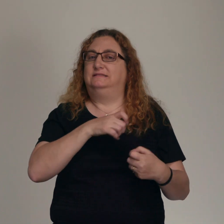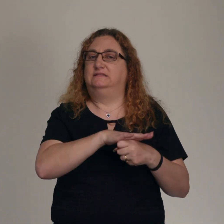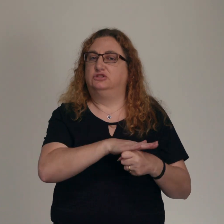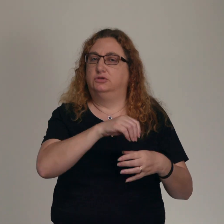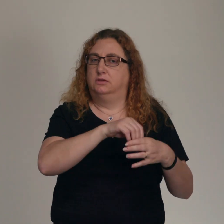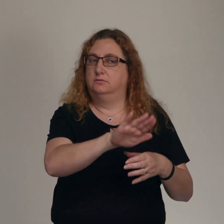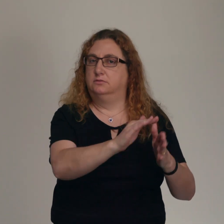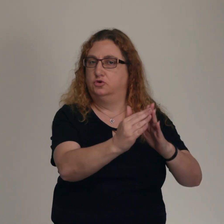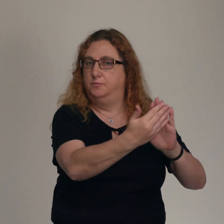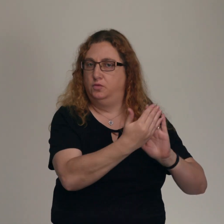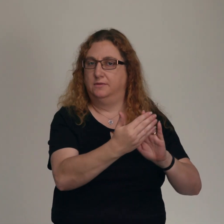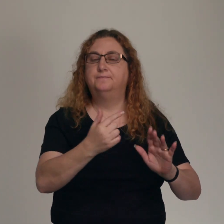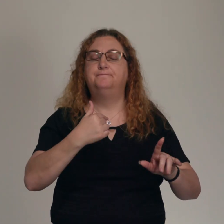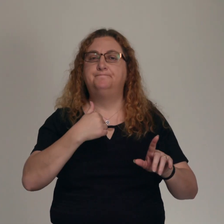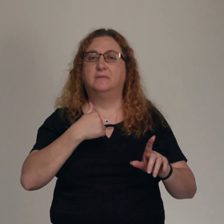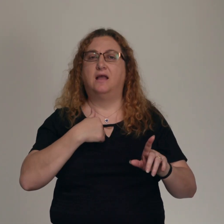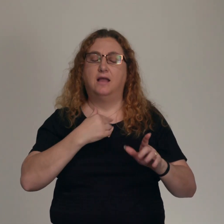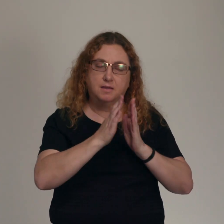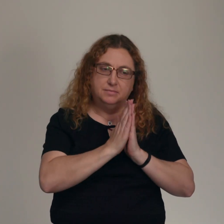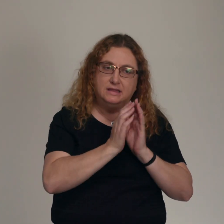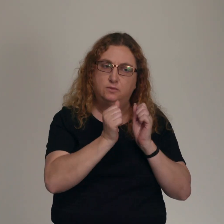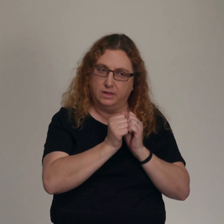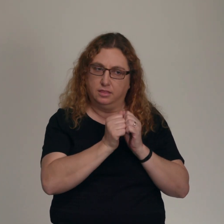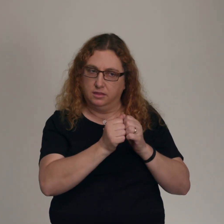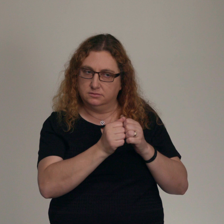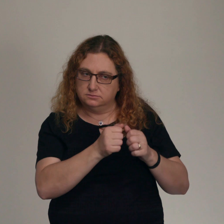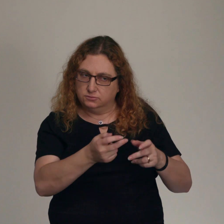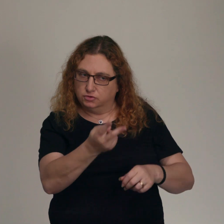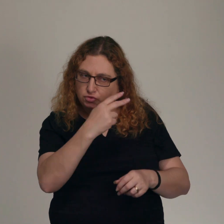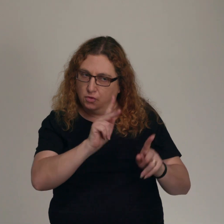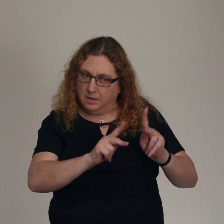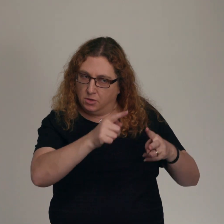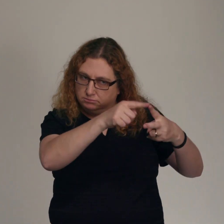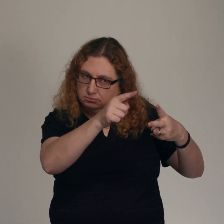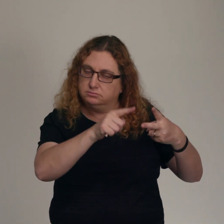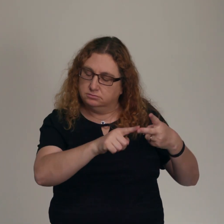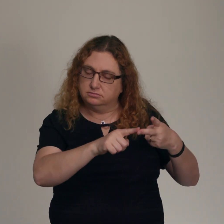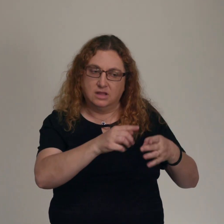with Heodia and I plead with Syntyche to be of the same mind, to stop disagreeing.